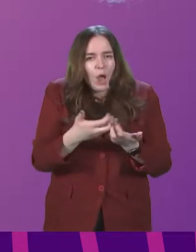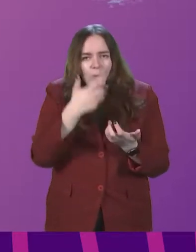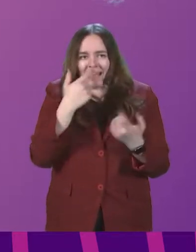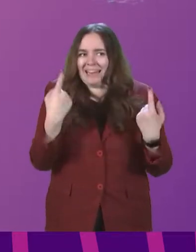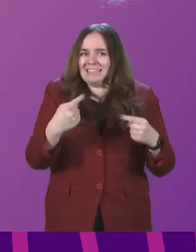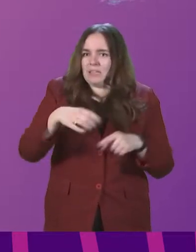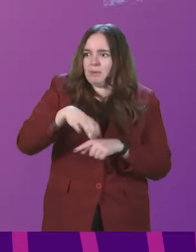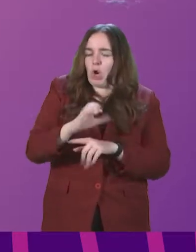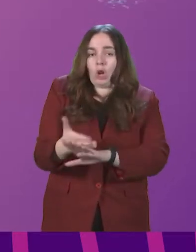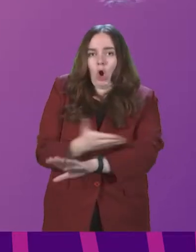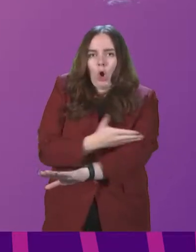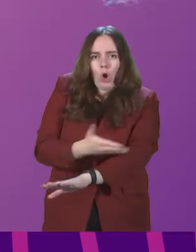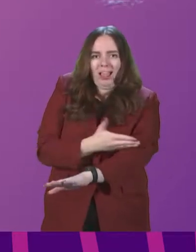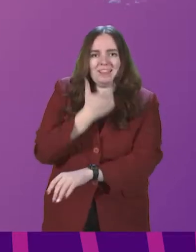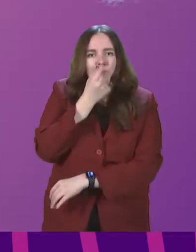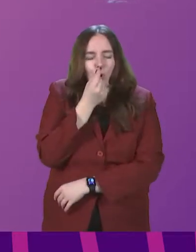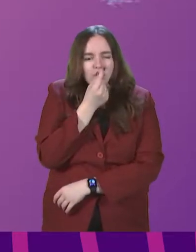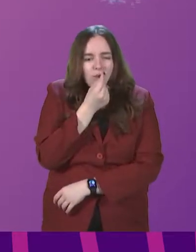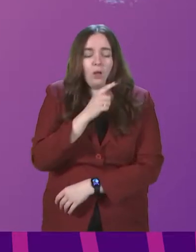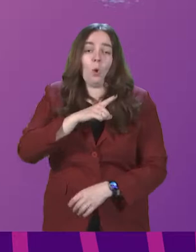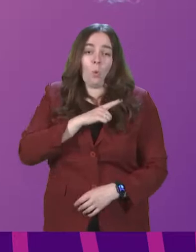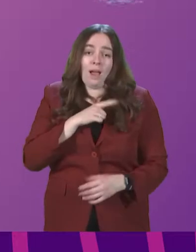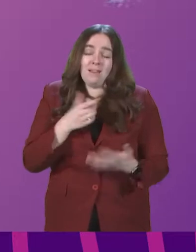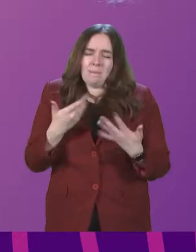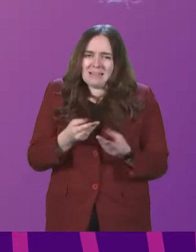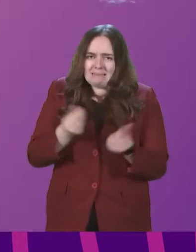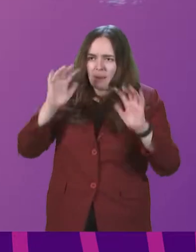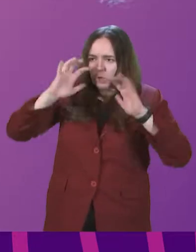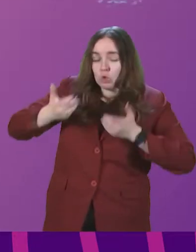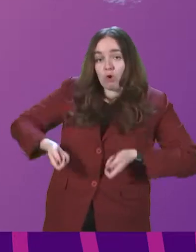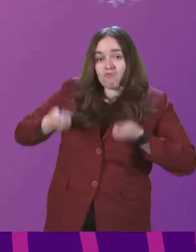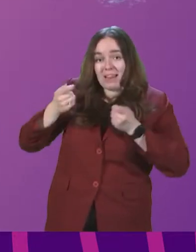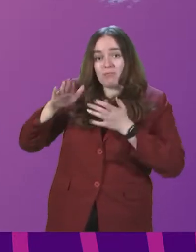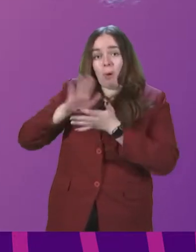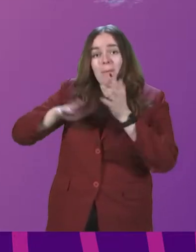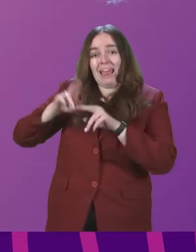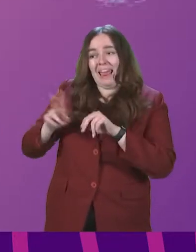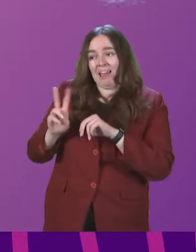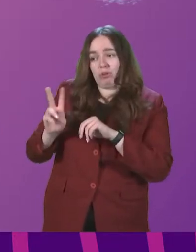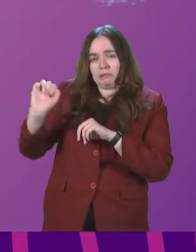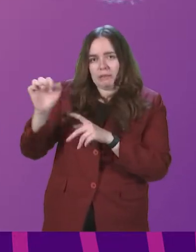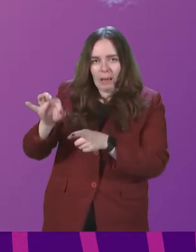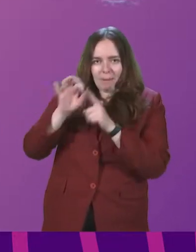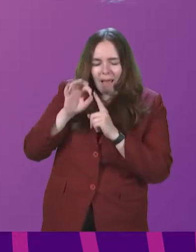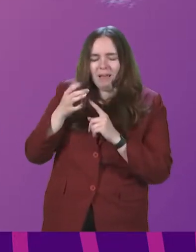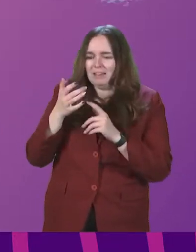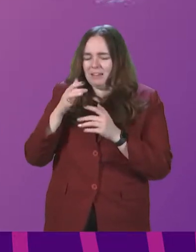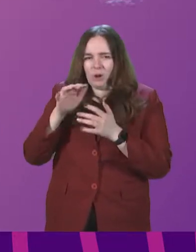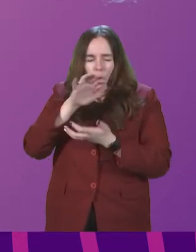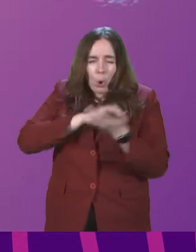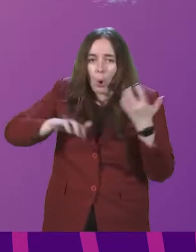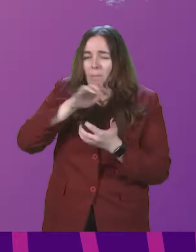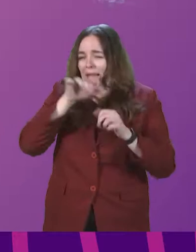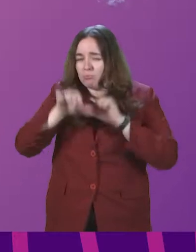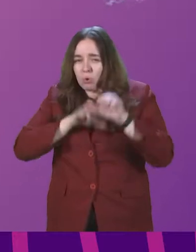cards as early as possible. I have had some concerns raised with me from parents applying about the complexity of the application process,